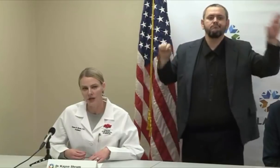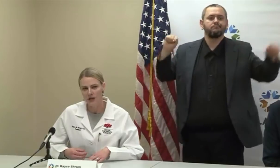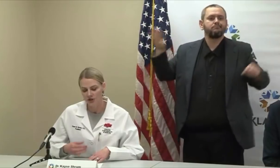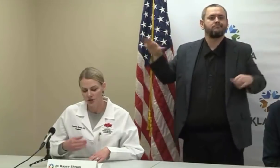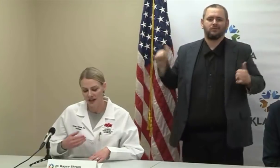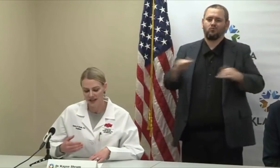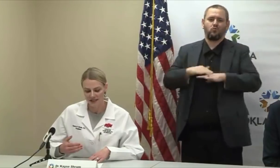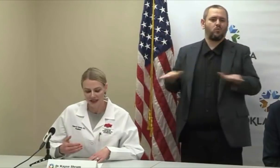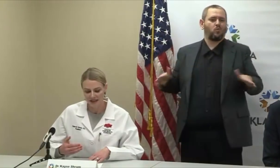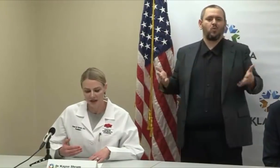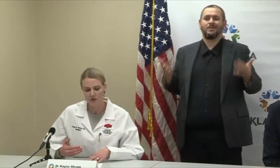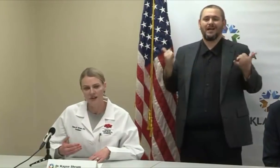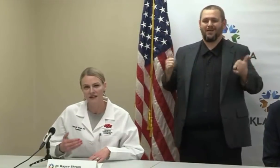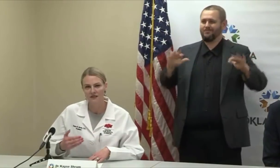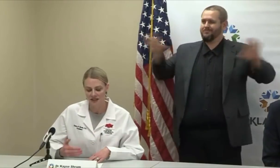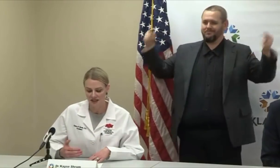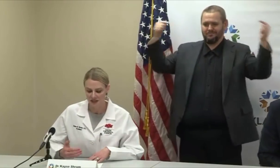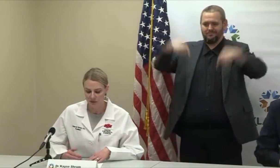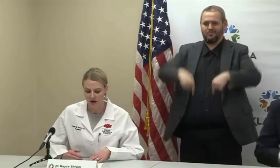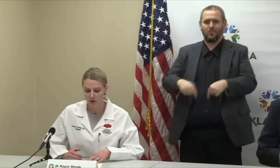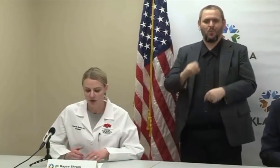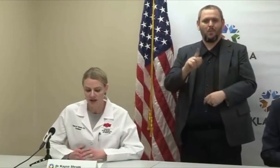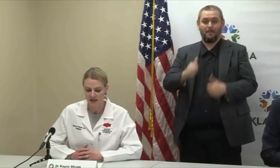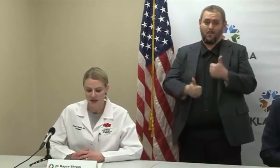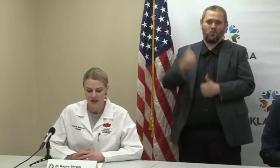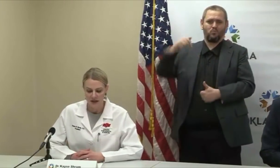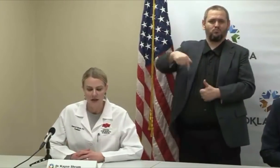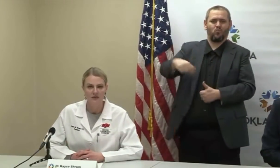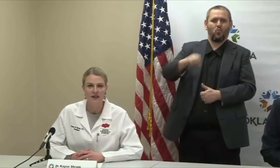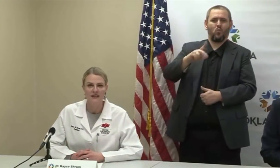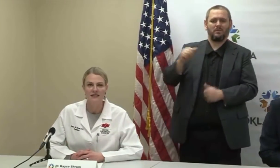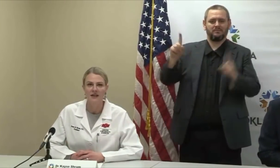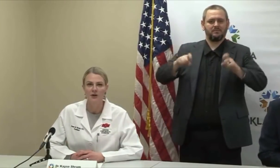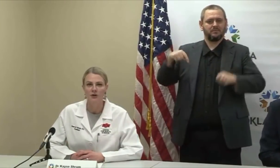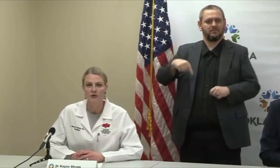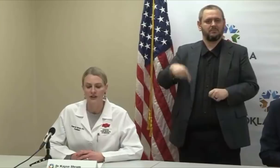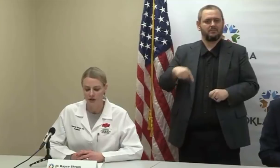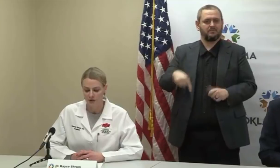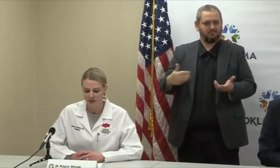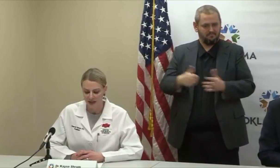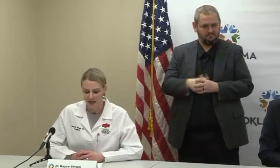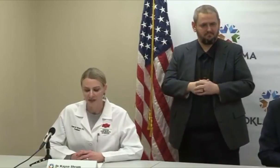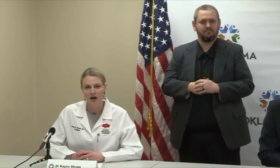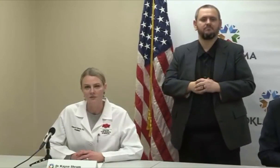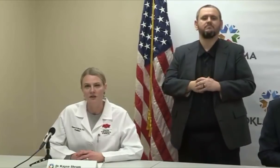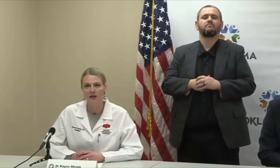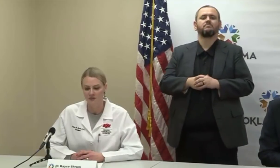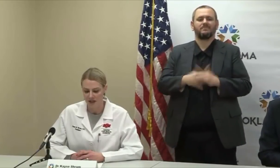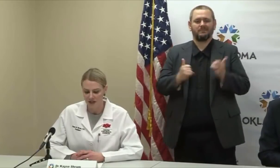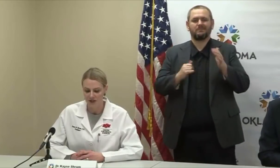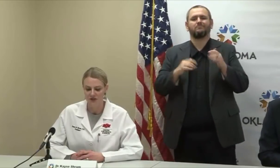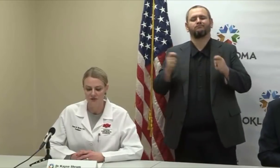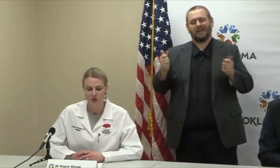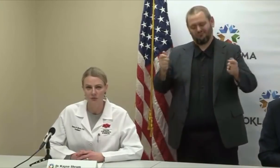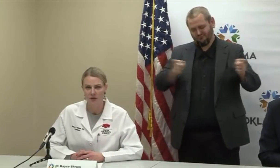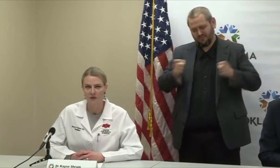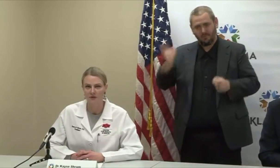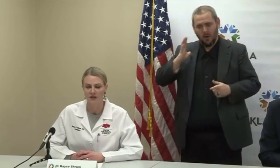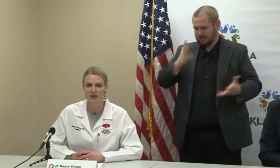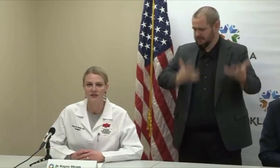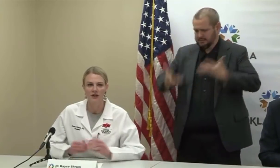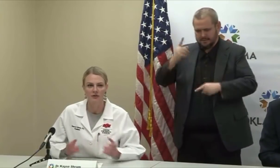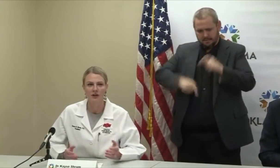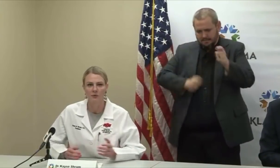hours. So that goes back to the testing priorities that I stated earlier, being the hospitalized patients, the vulnerable